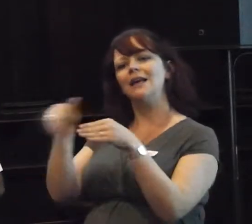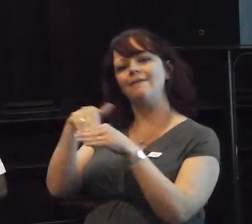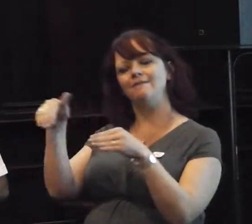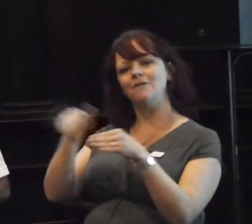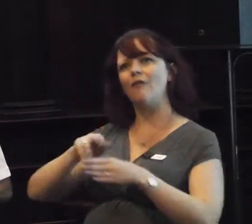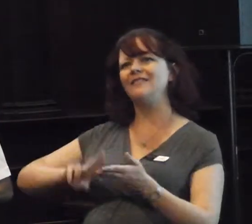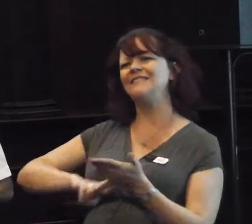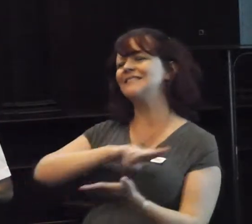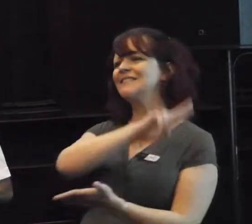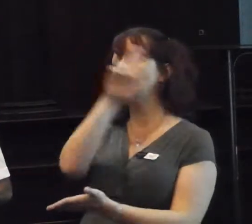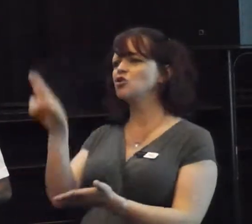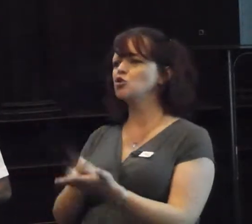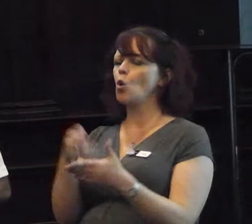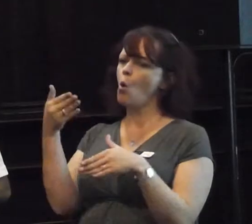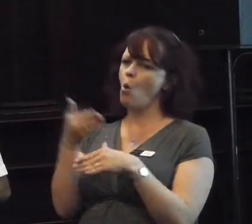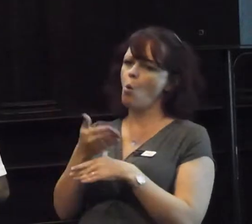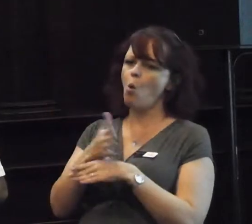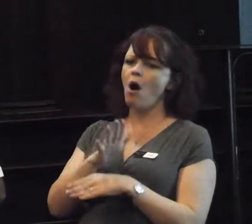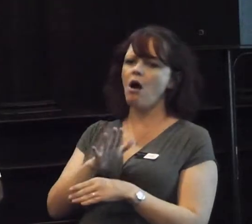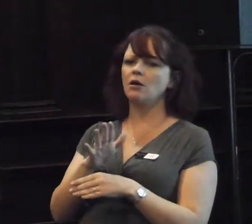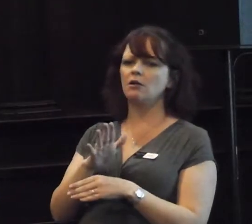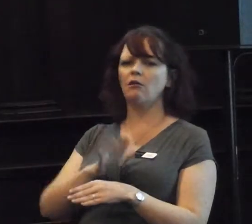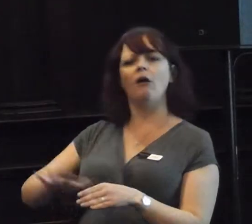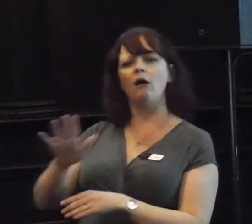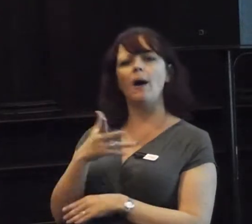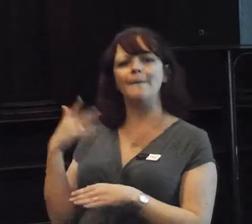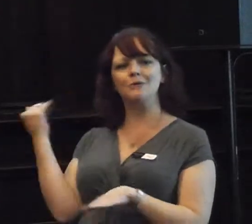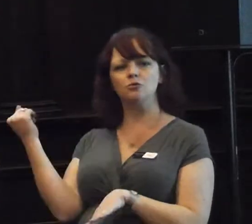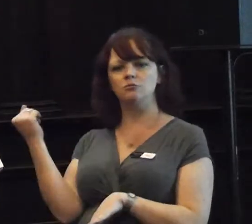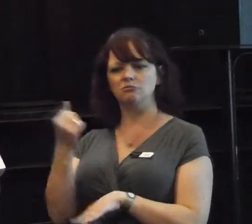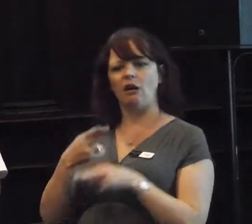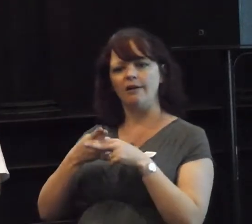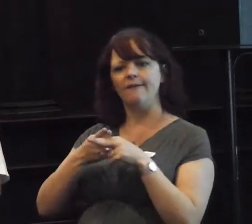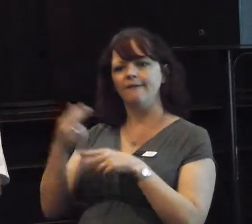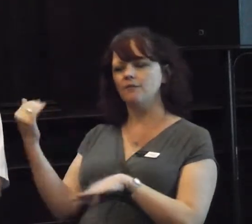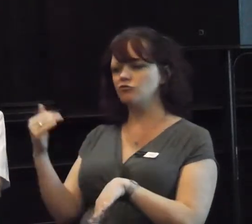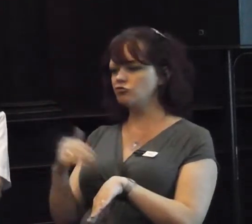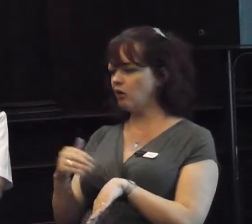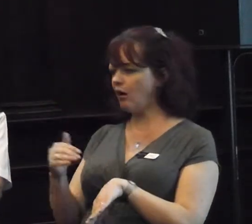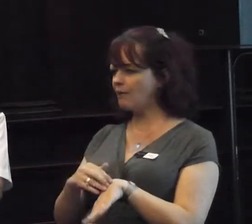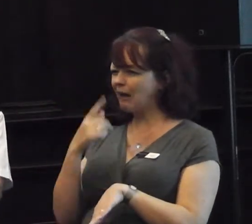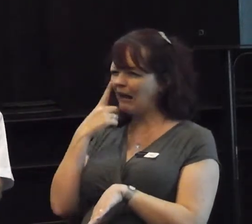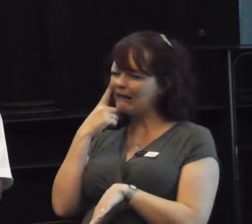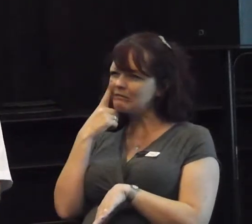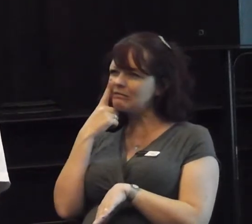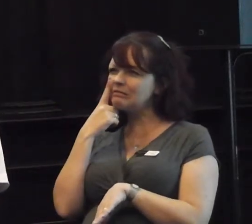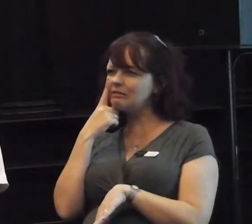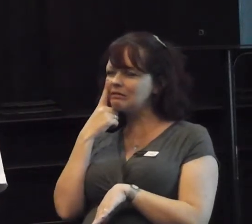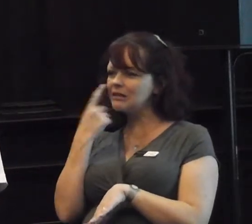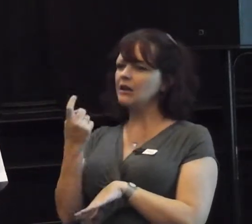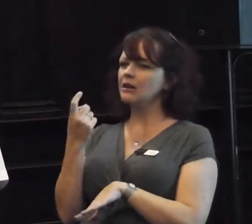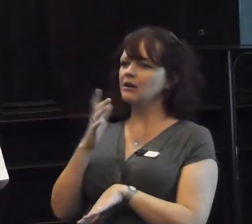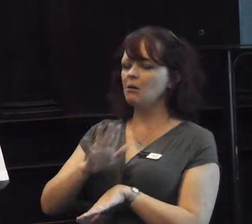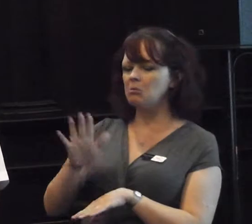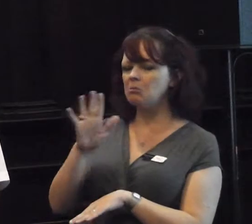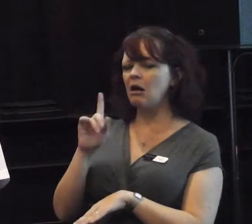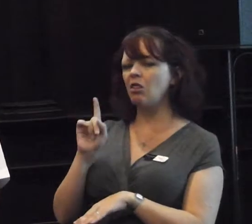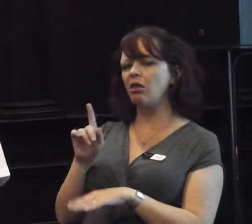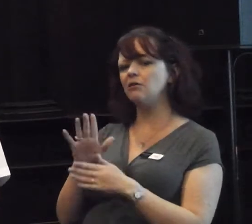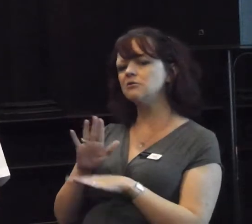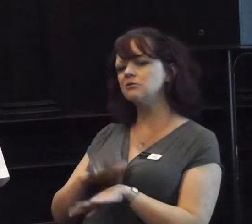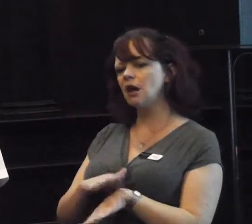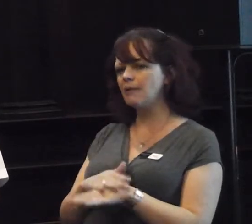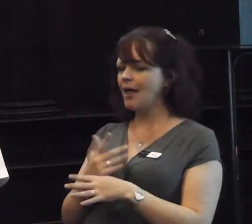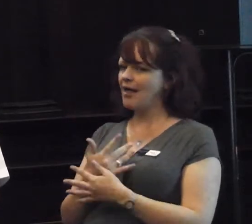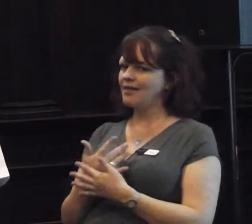work around knife driving. At that time, I think somebody's already said that there was a number of